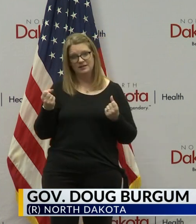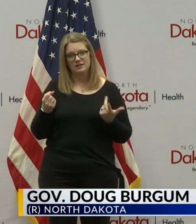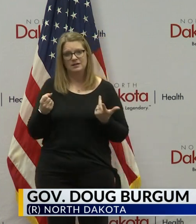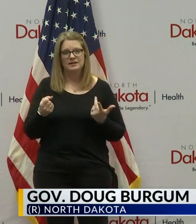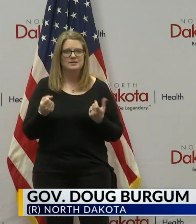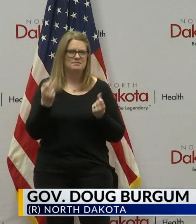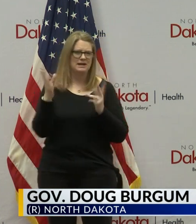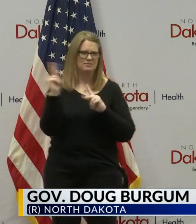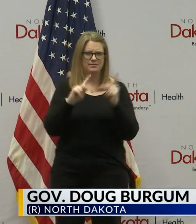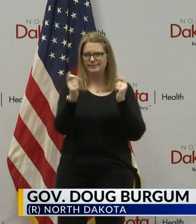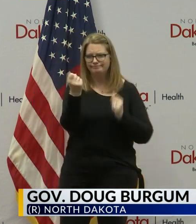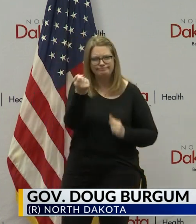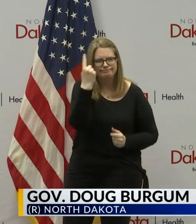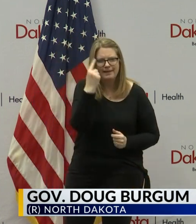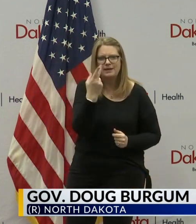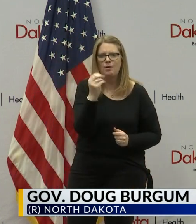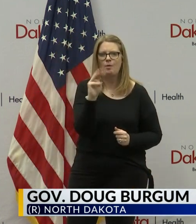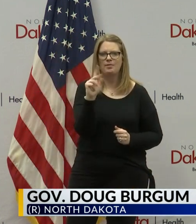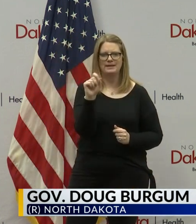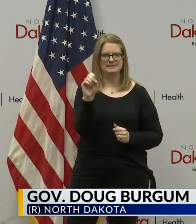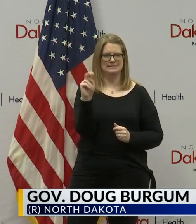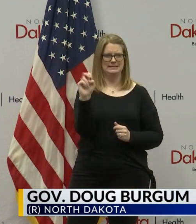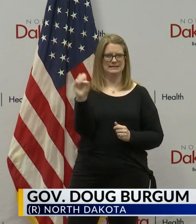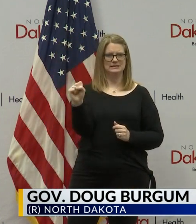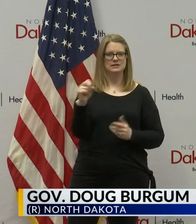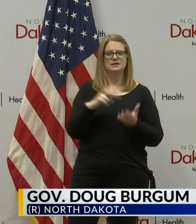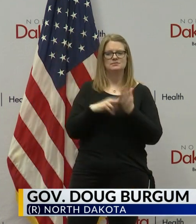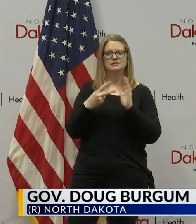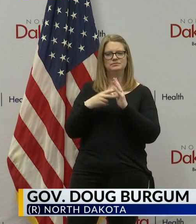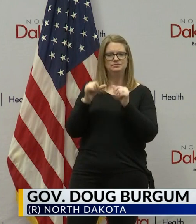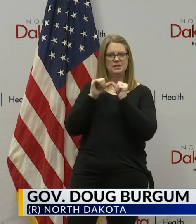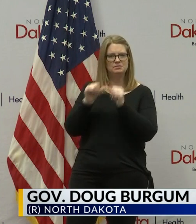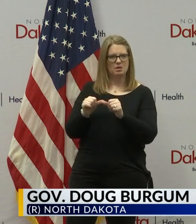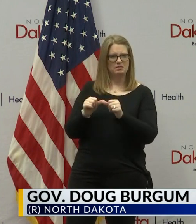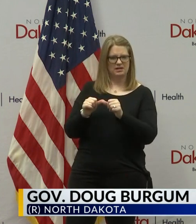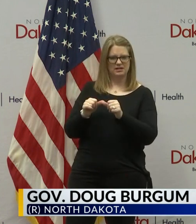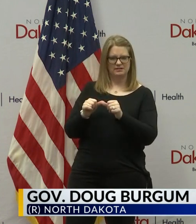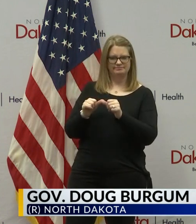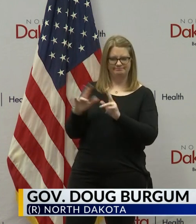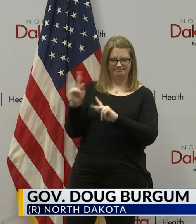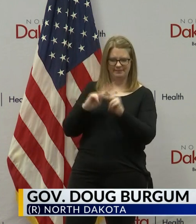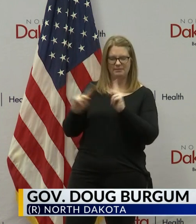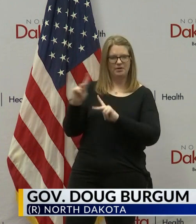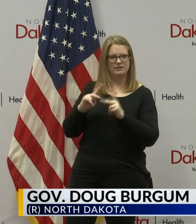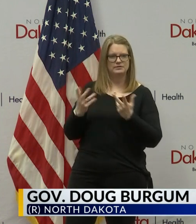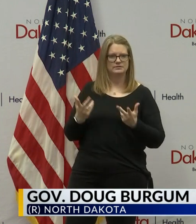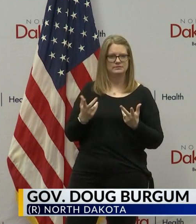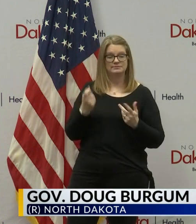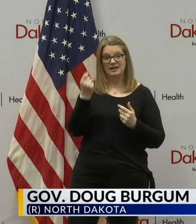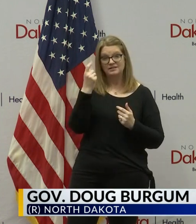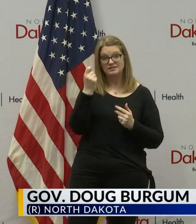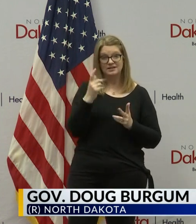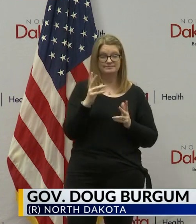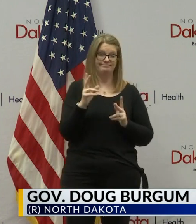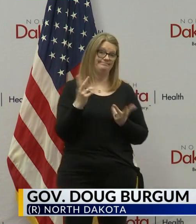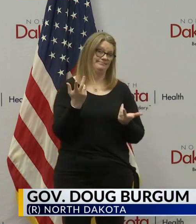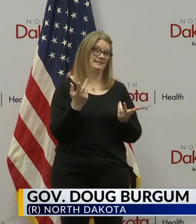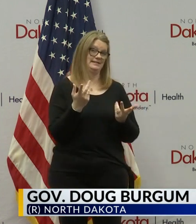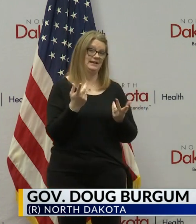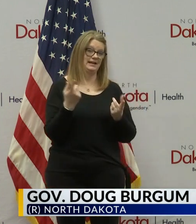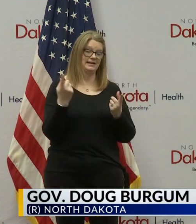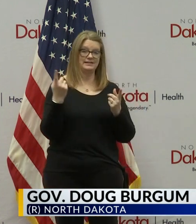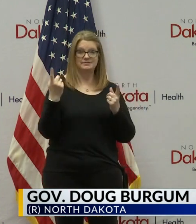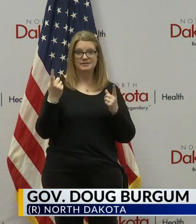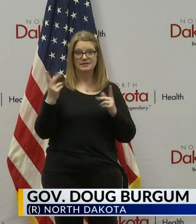homelessness where people may think that this is a permanent population. The reality is people move in and out of this